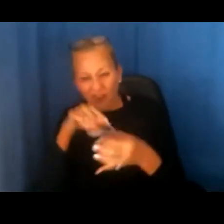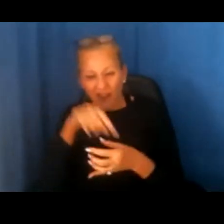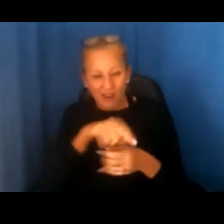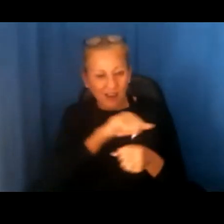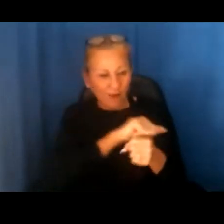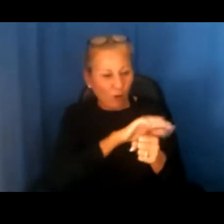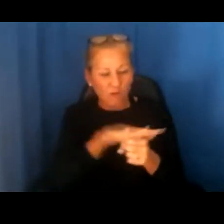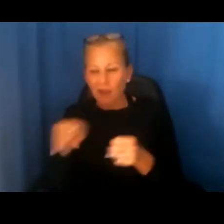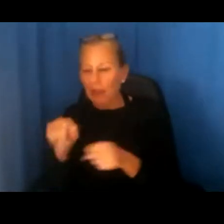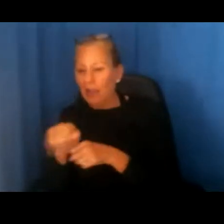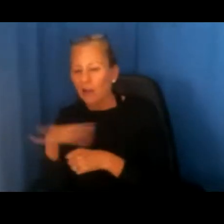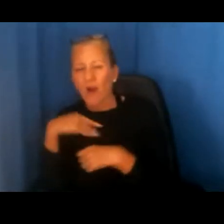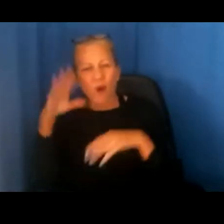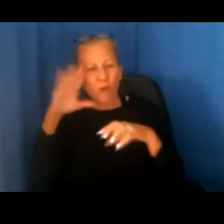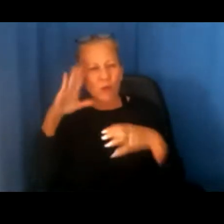an end.